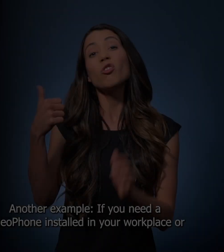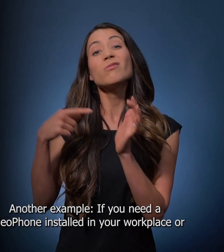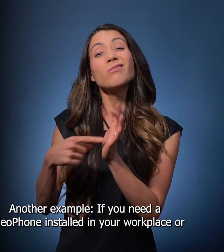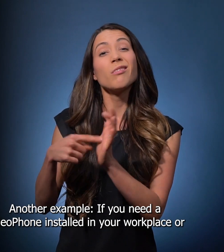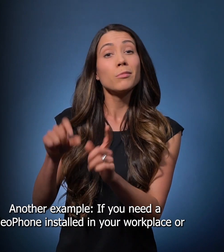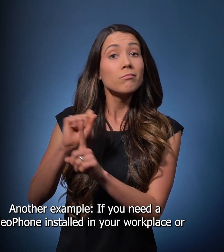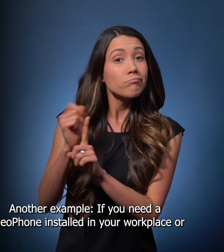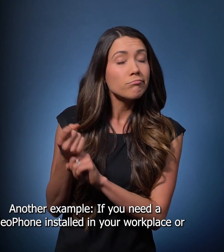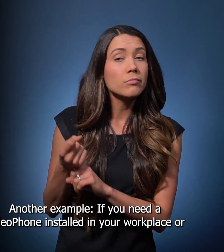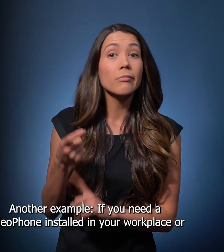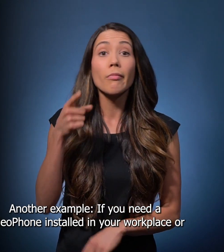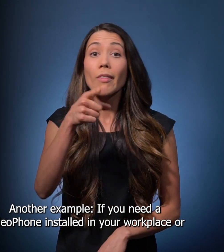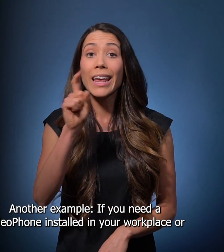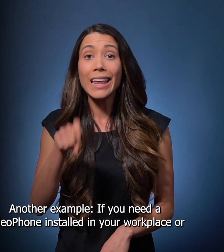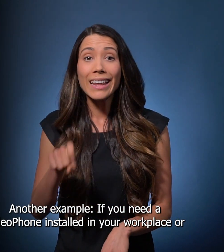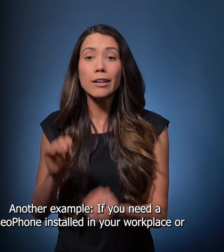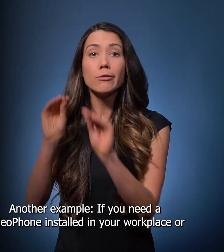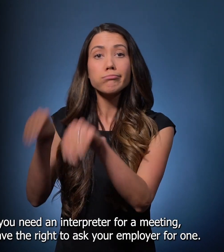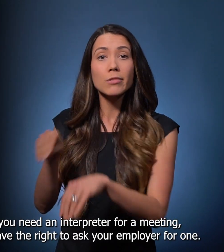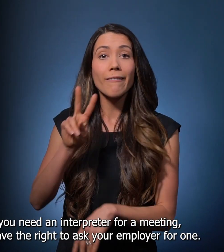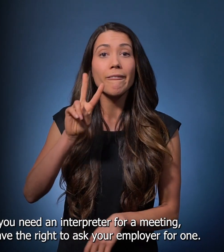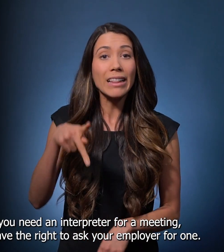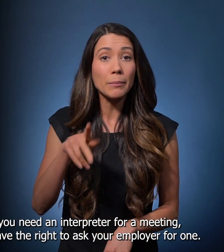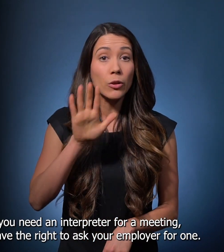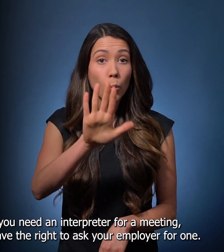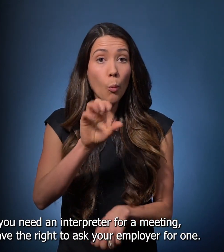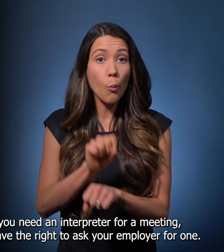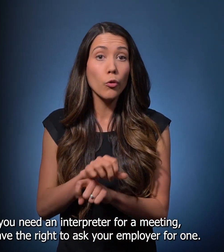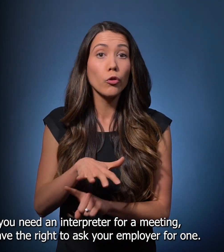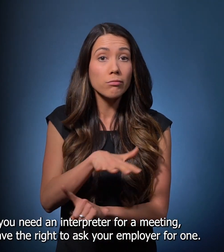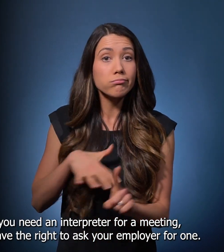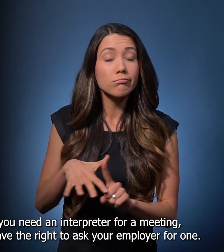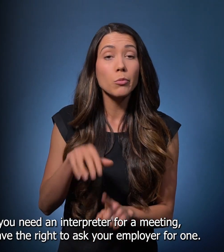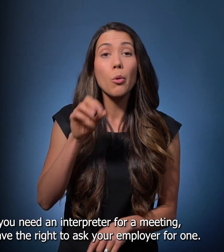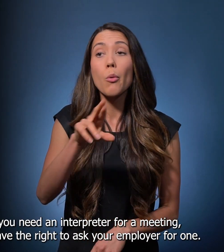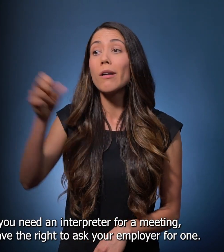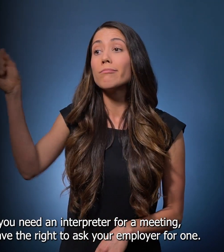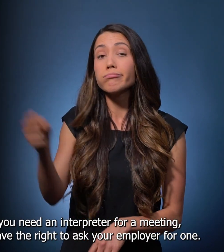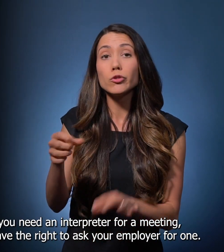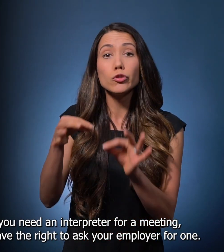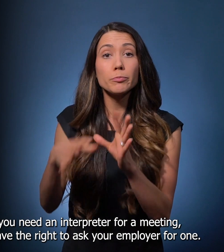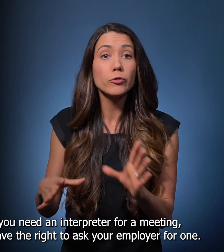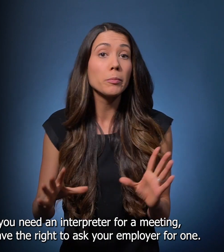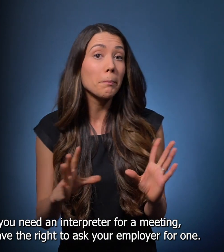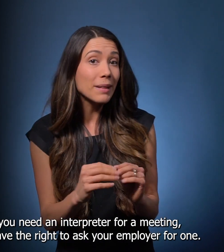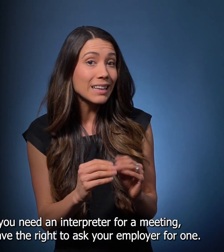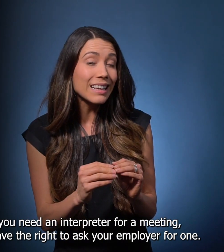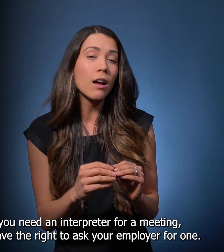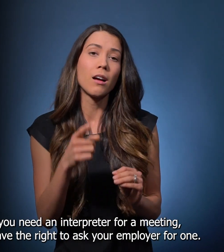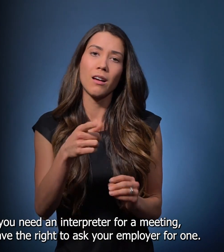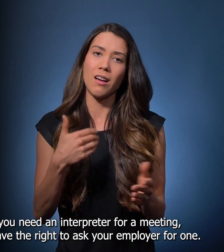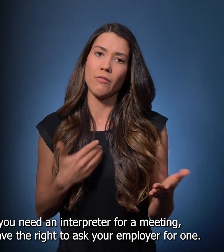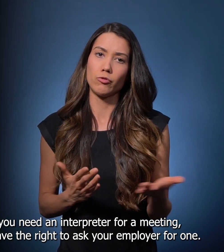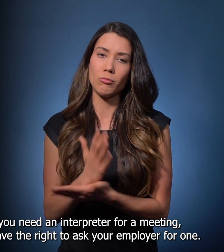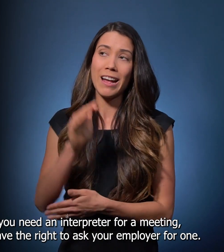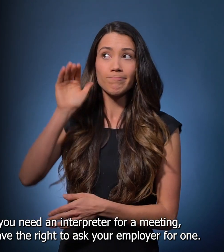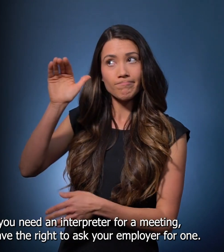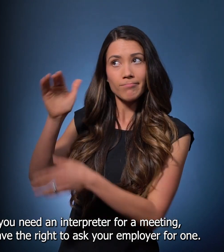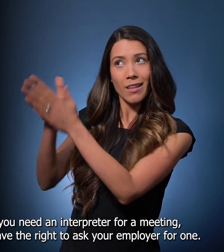Another example, if you need a video phone installed in your workplace or if you need an interpreter for a meeting, you